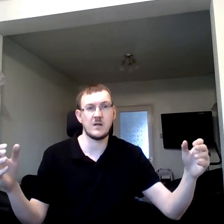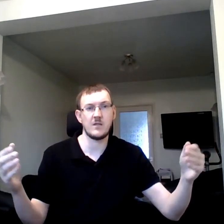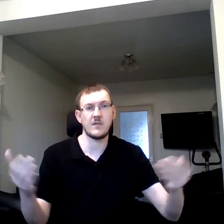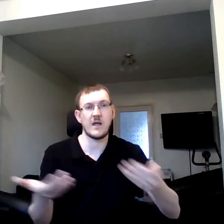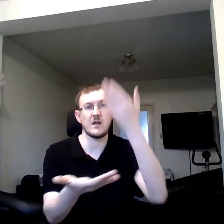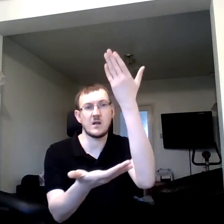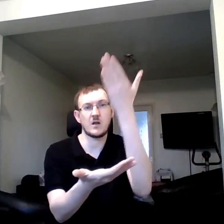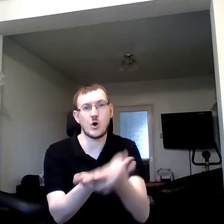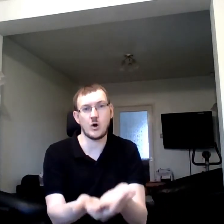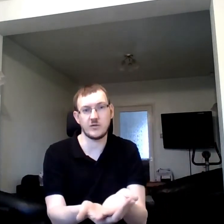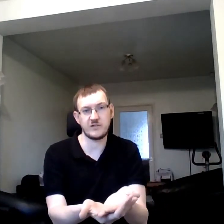Then. Cost.